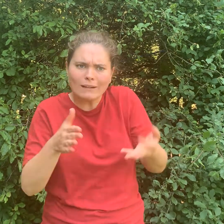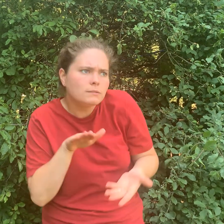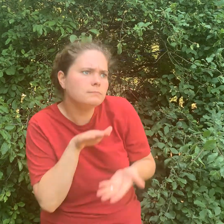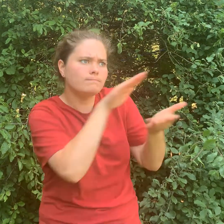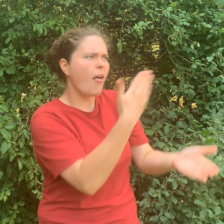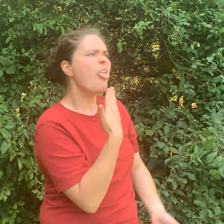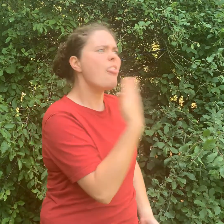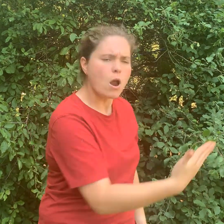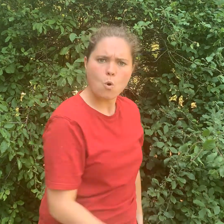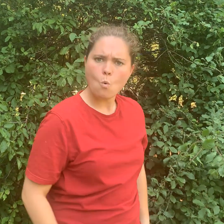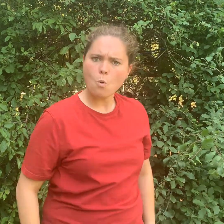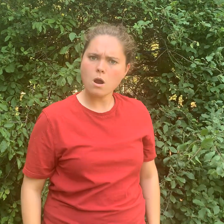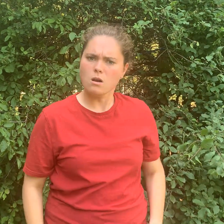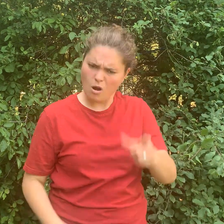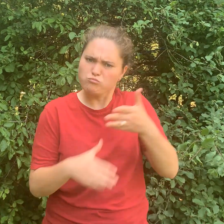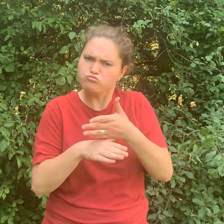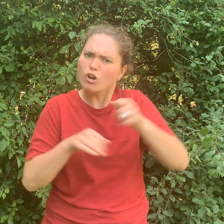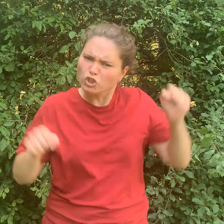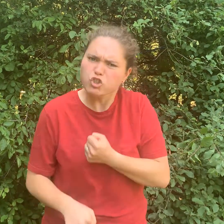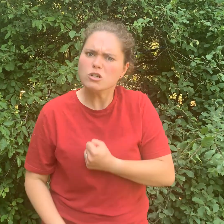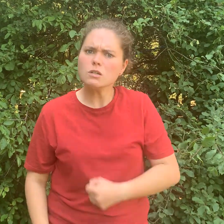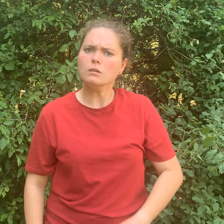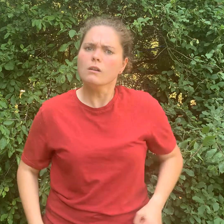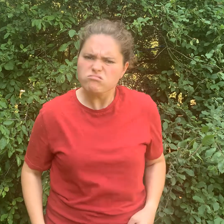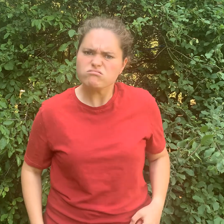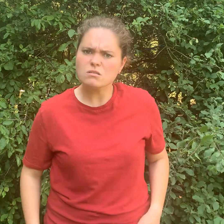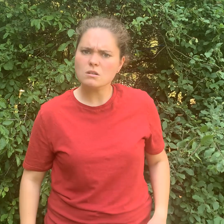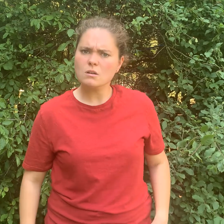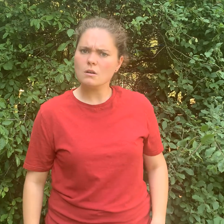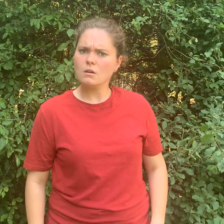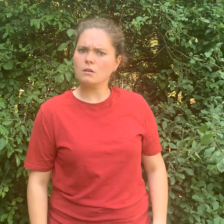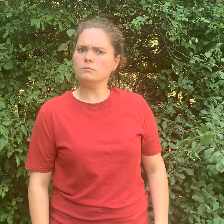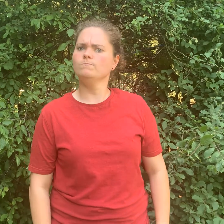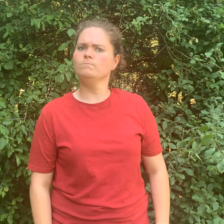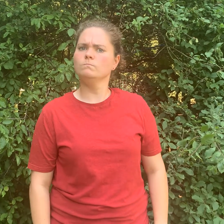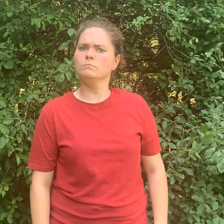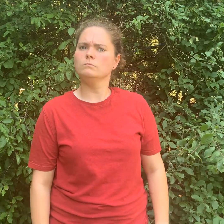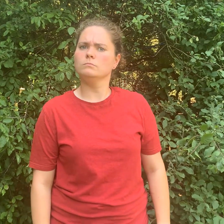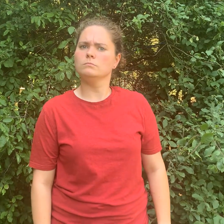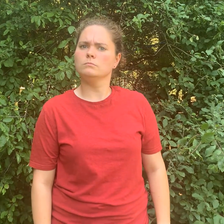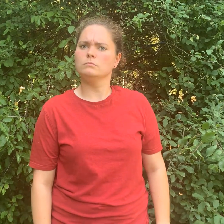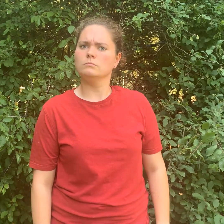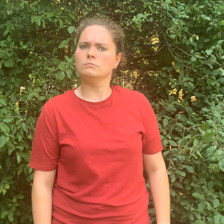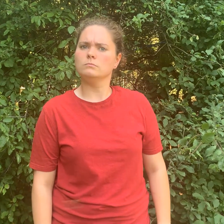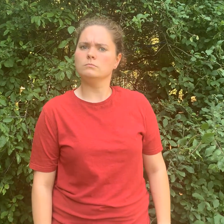shoes, you should give them a present to say thank you. That's what you should do. Thank you.